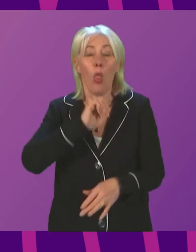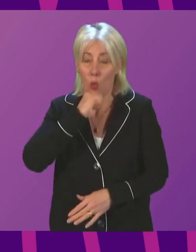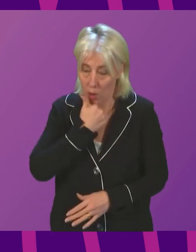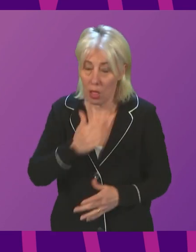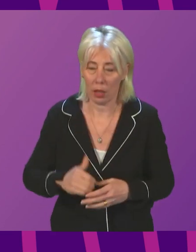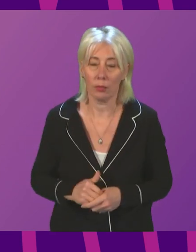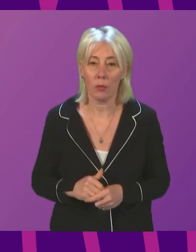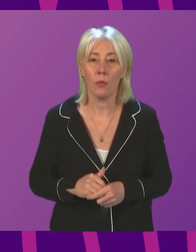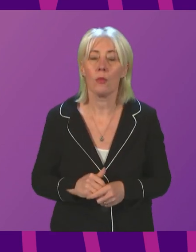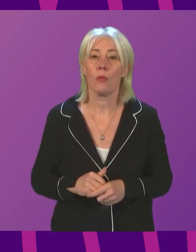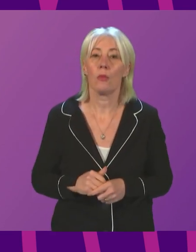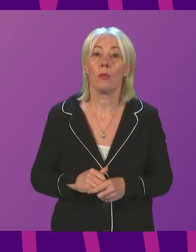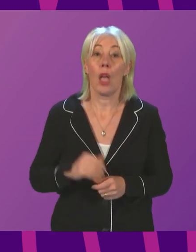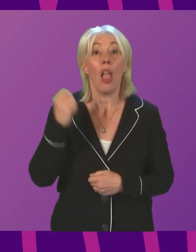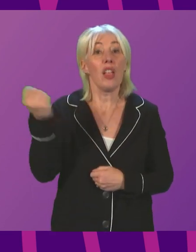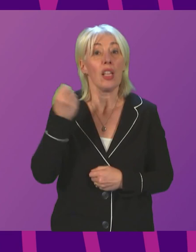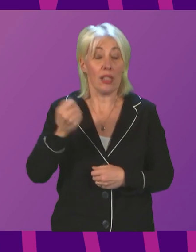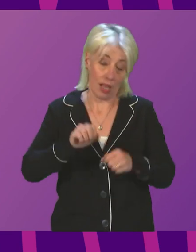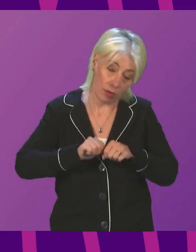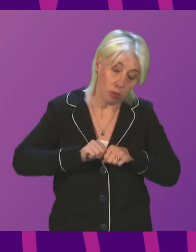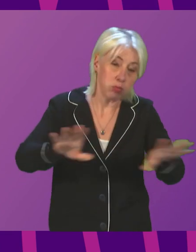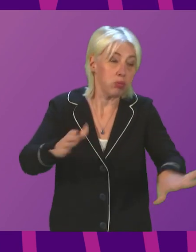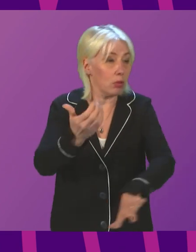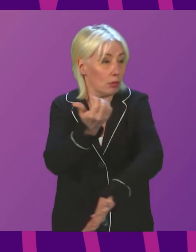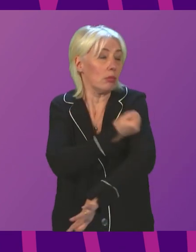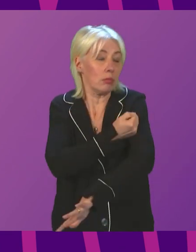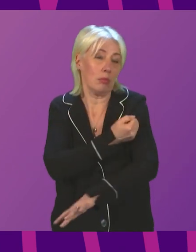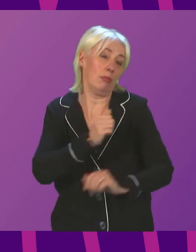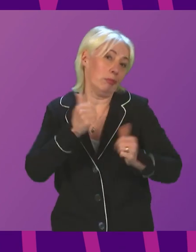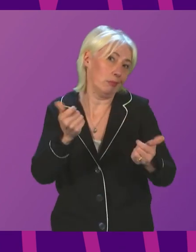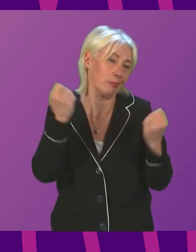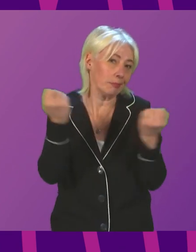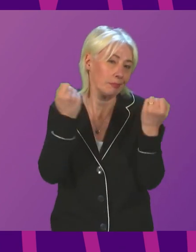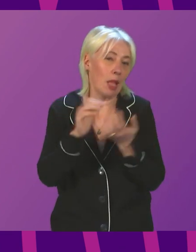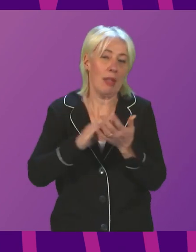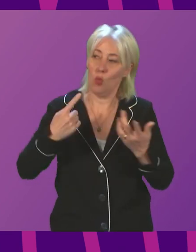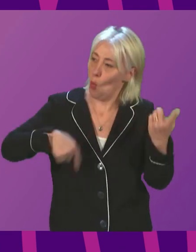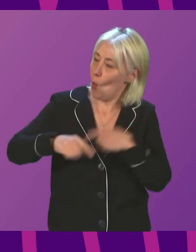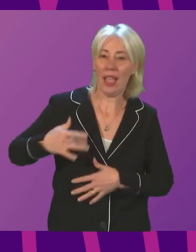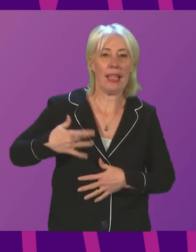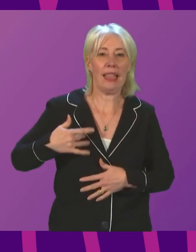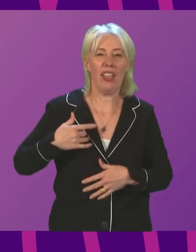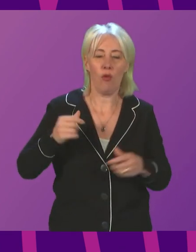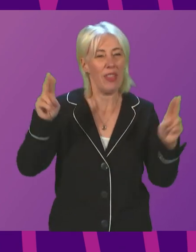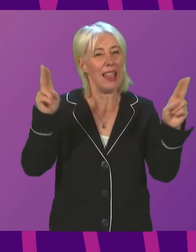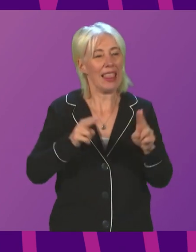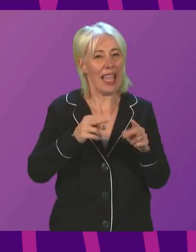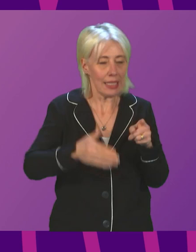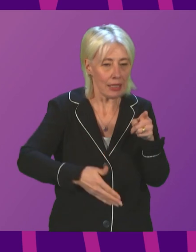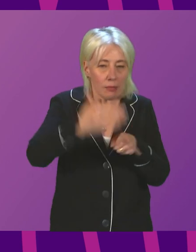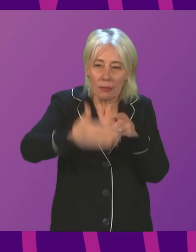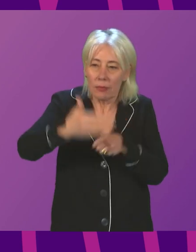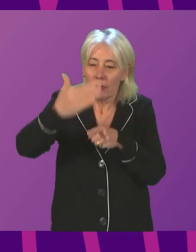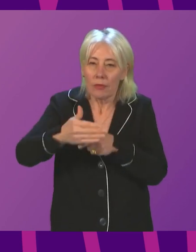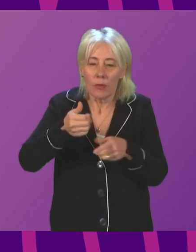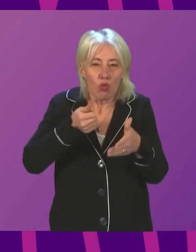Presiding officer, the successful rollout of the vaccination programme has been enabling us to live with far fewer restrictions and mitigations in